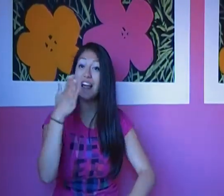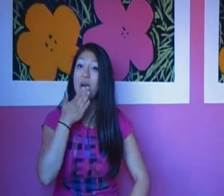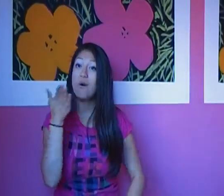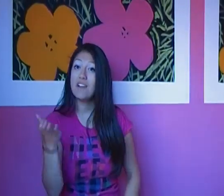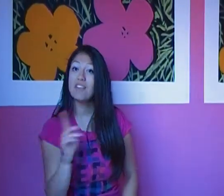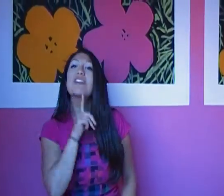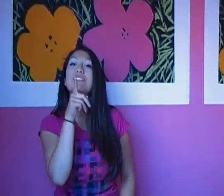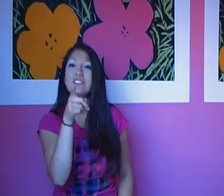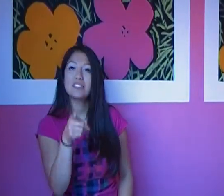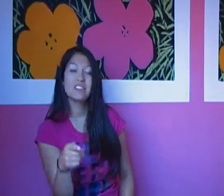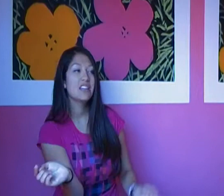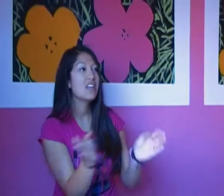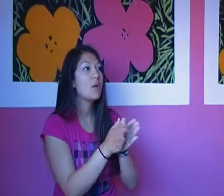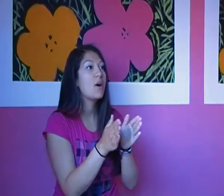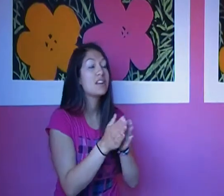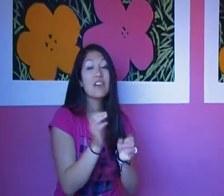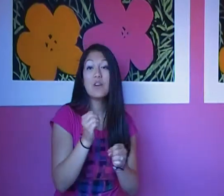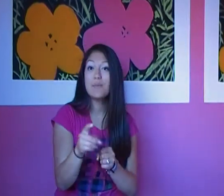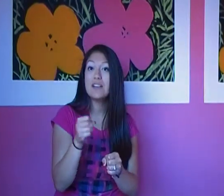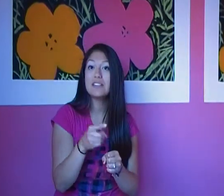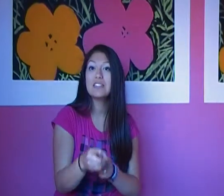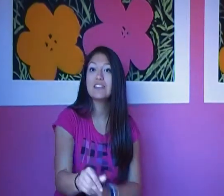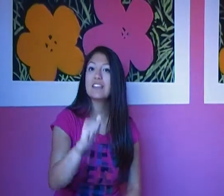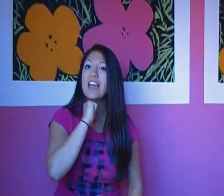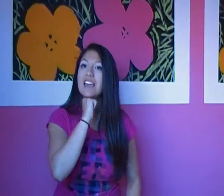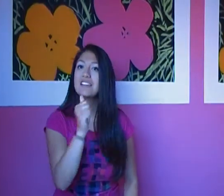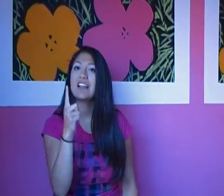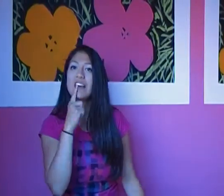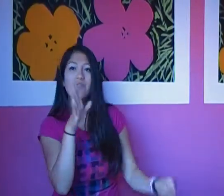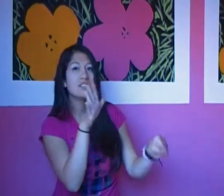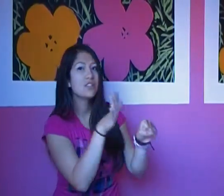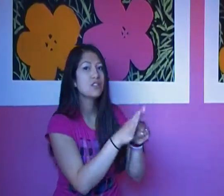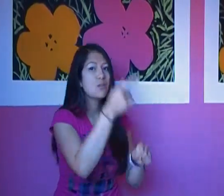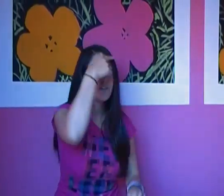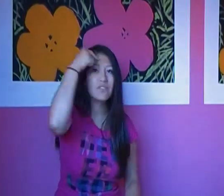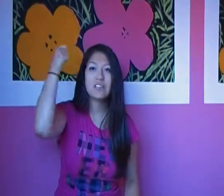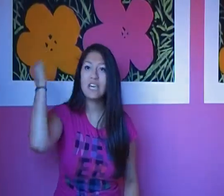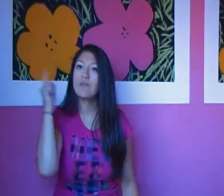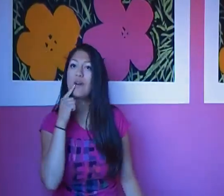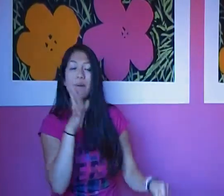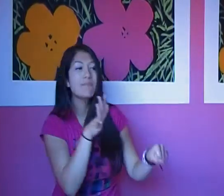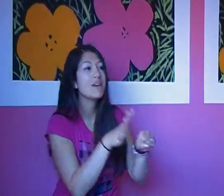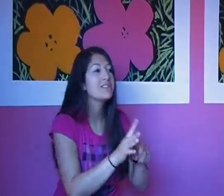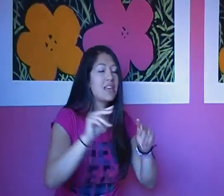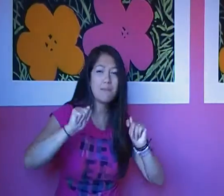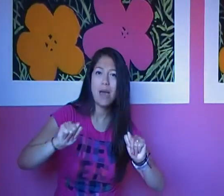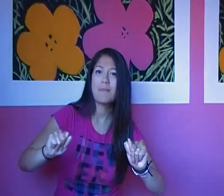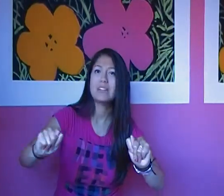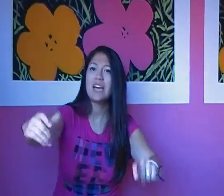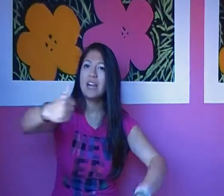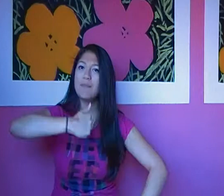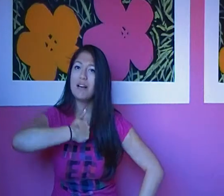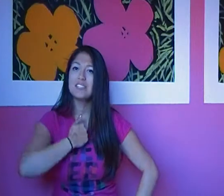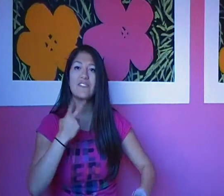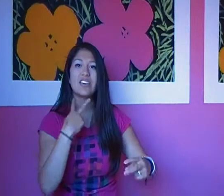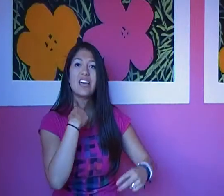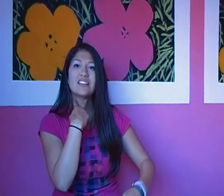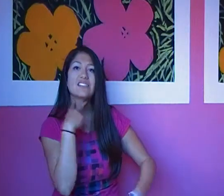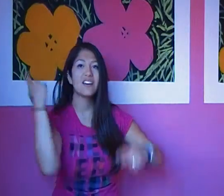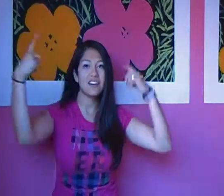side. I want to thank you sincerely. I want to give you praises yearly. And not like resolutions where we forgive while we make them. I'm tired of myself and getting stuck